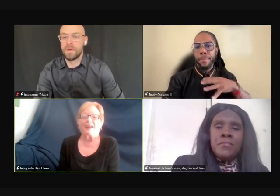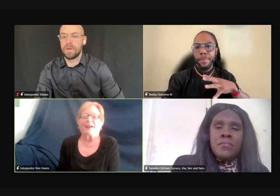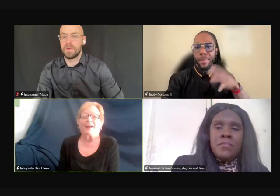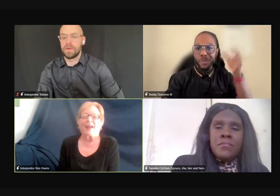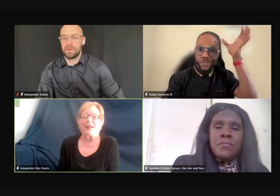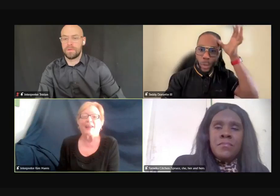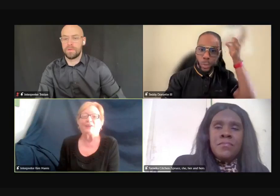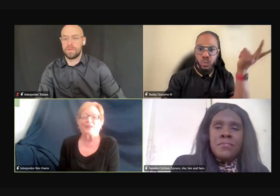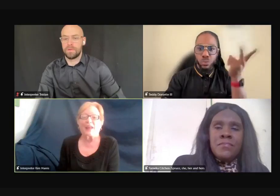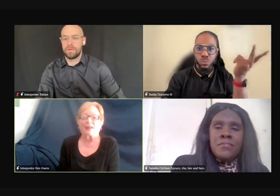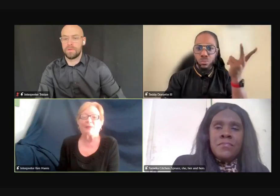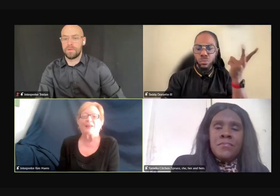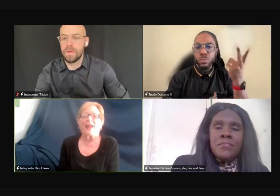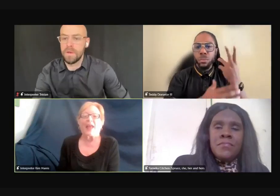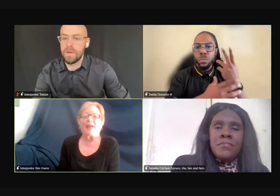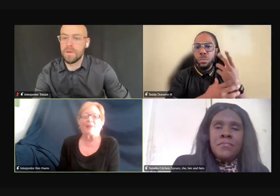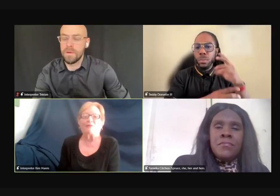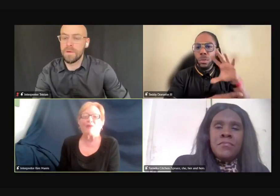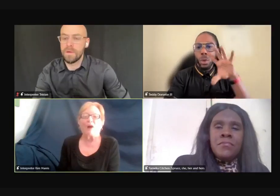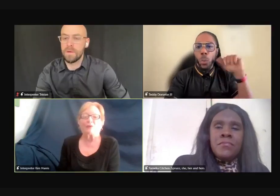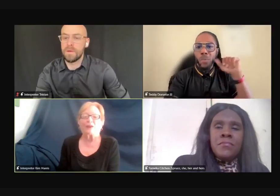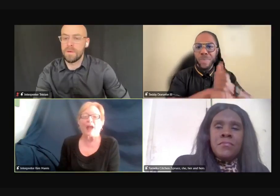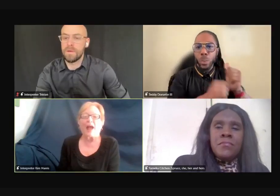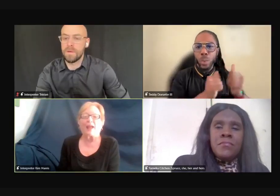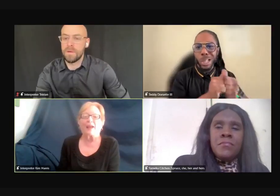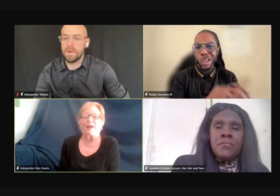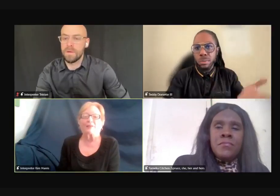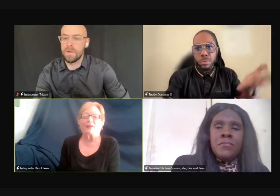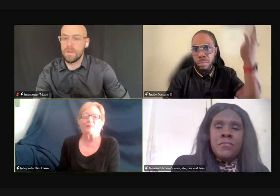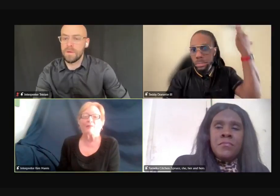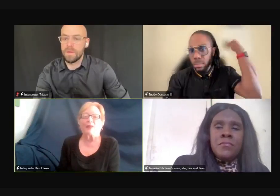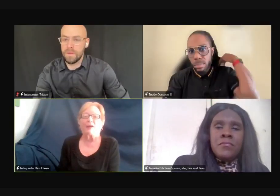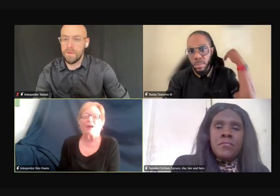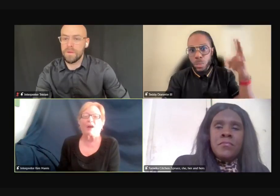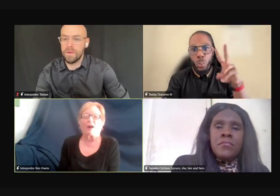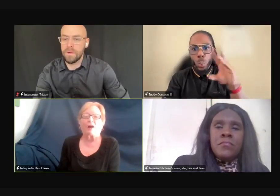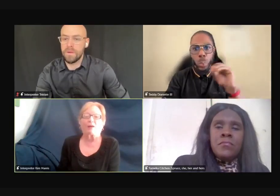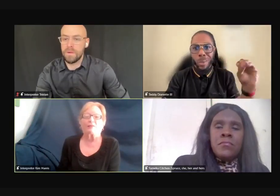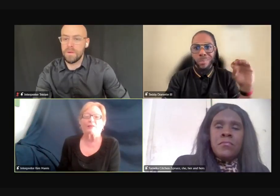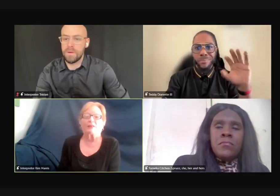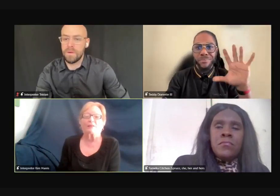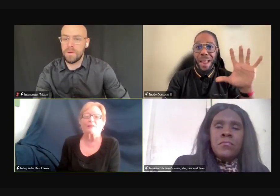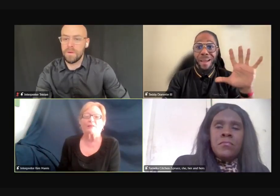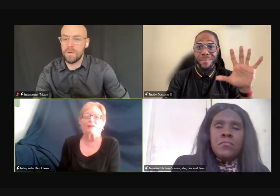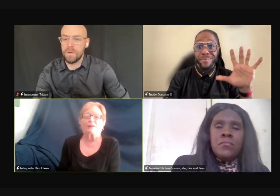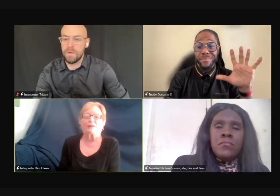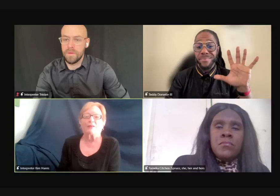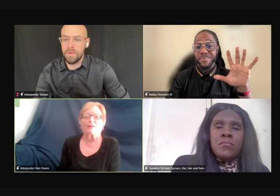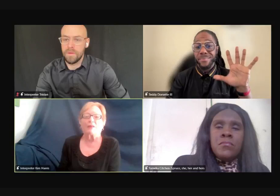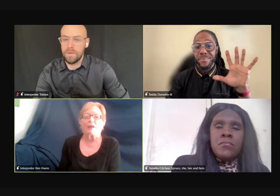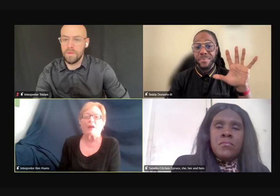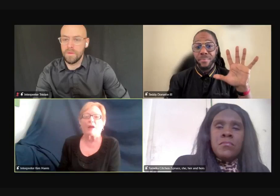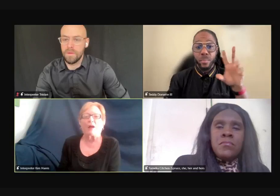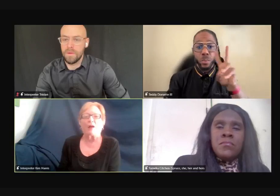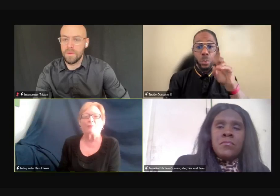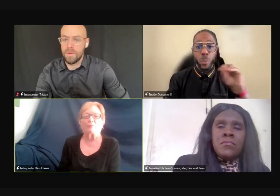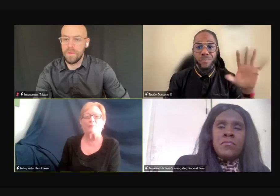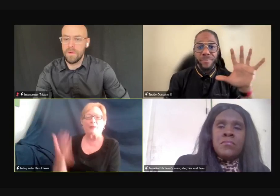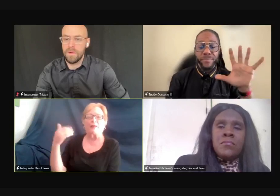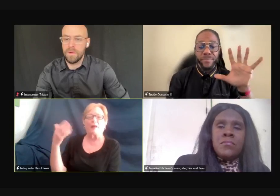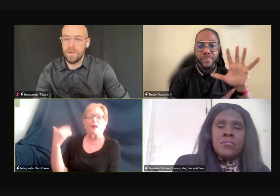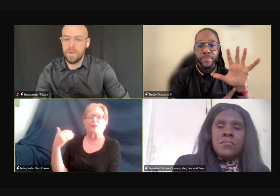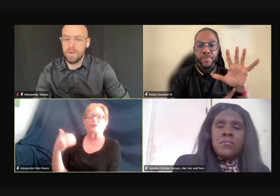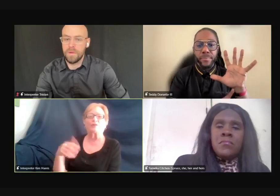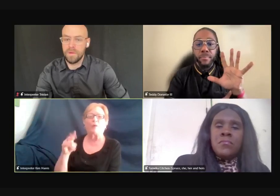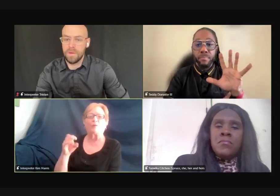And, and entertainment. And my father and I, they, they are, they're, uh,